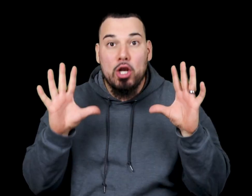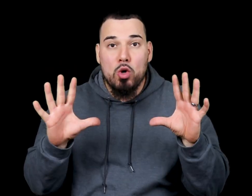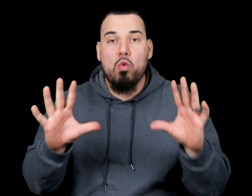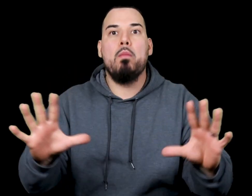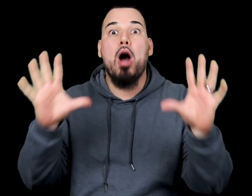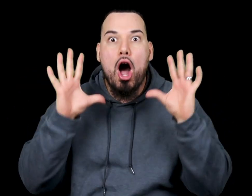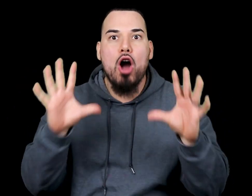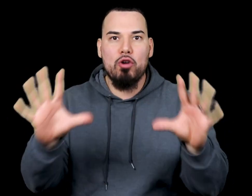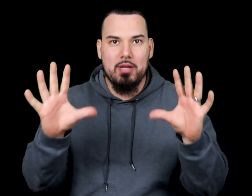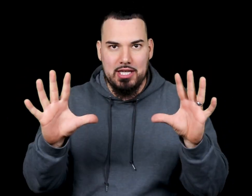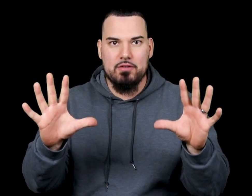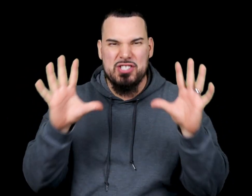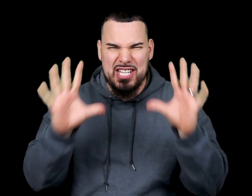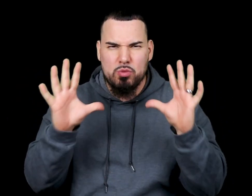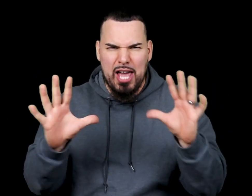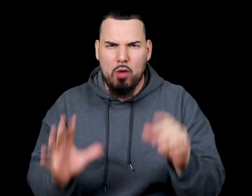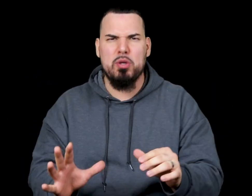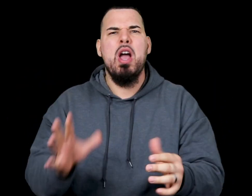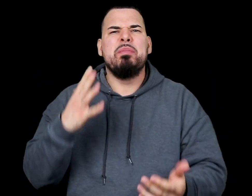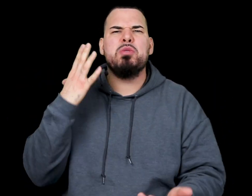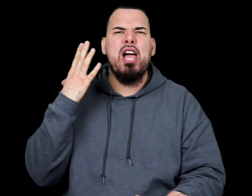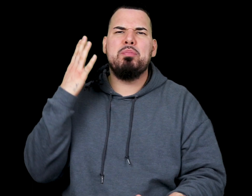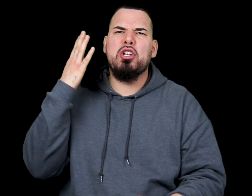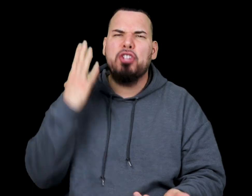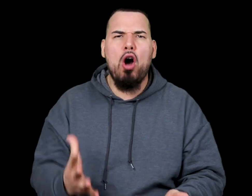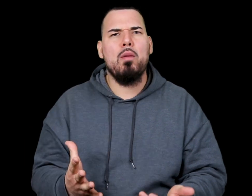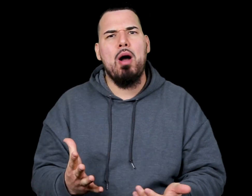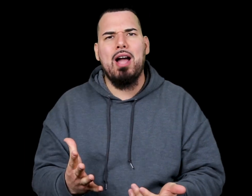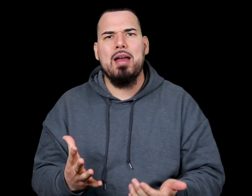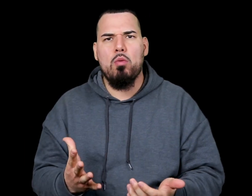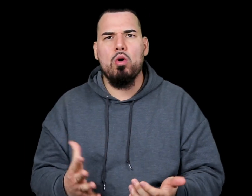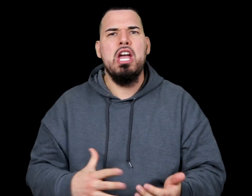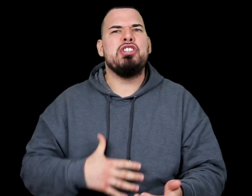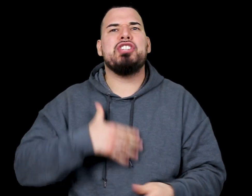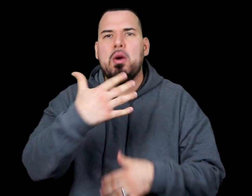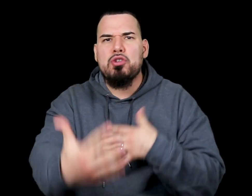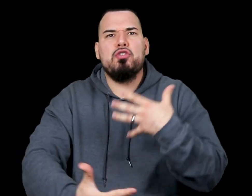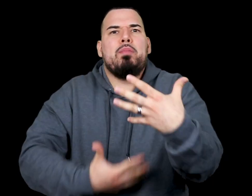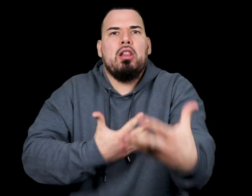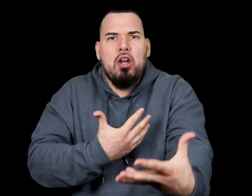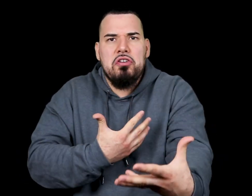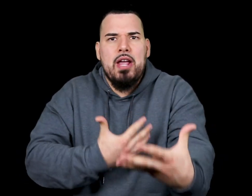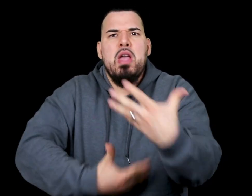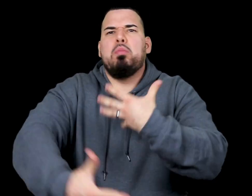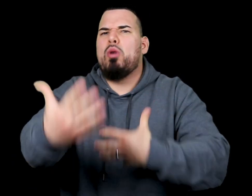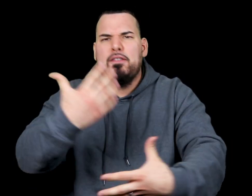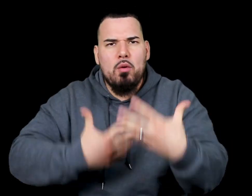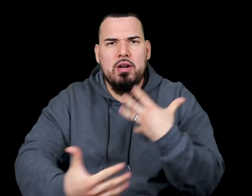lukewarm, but hungry believers. This will help you. This will help you to talk about God more, share what you've been learning, pray for one